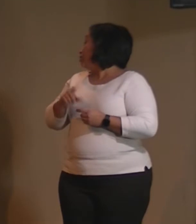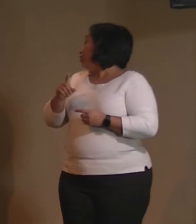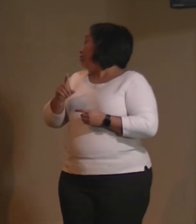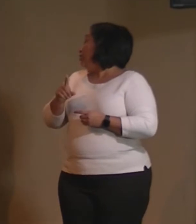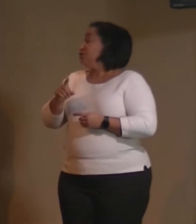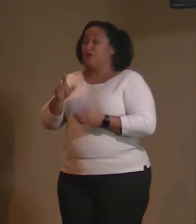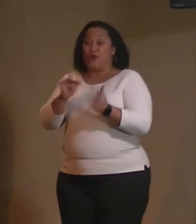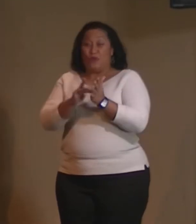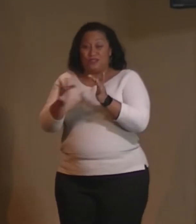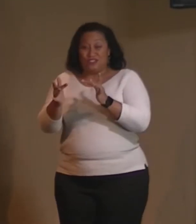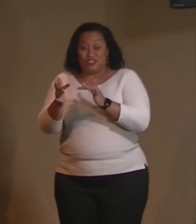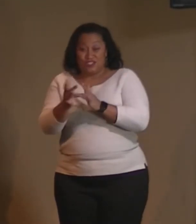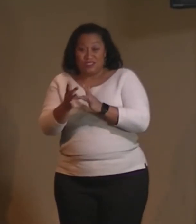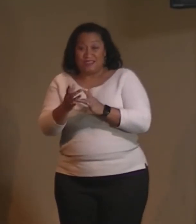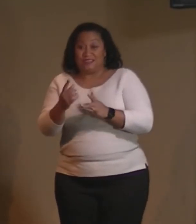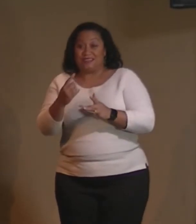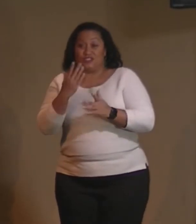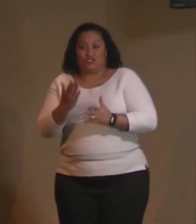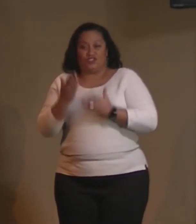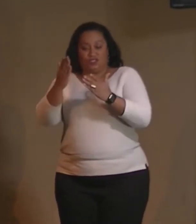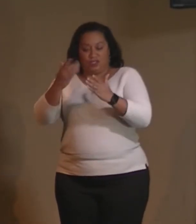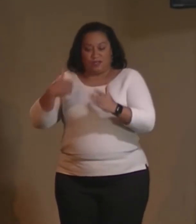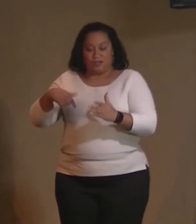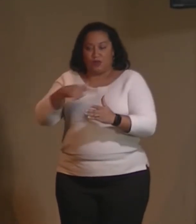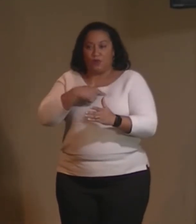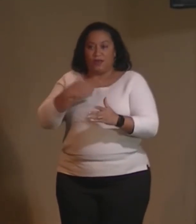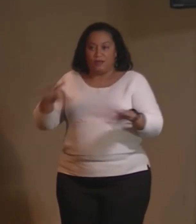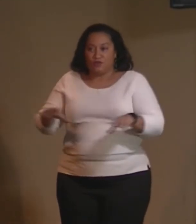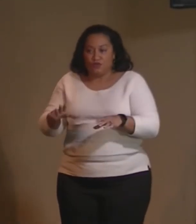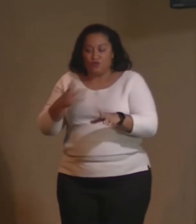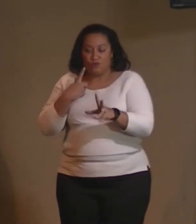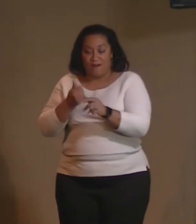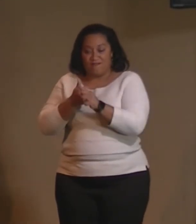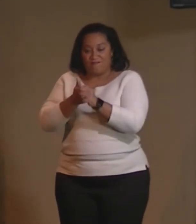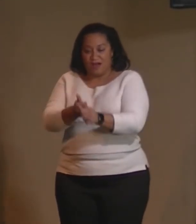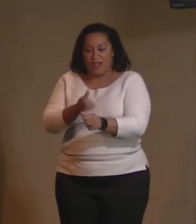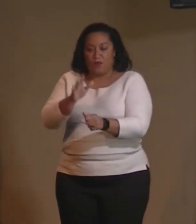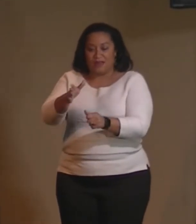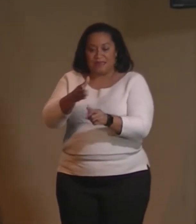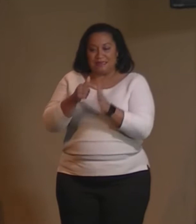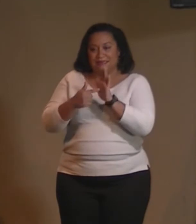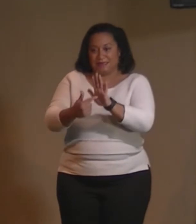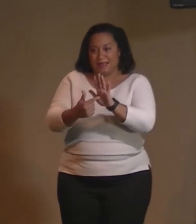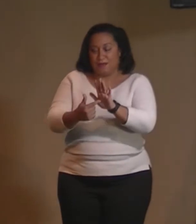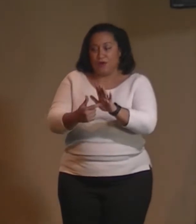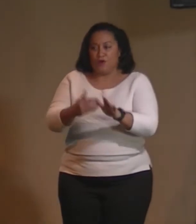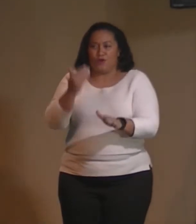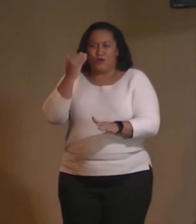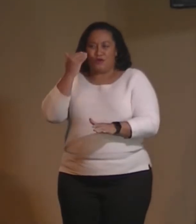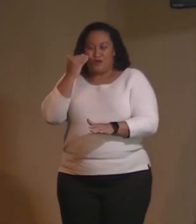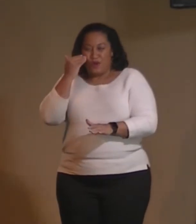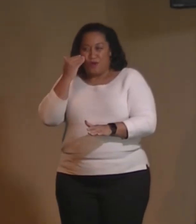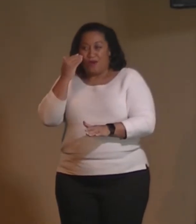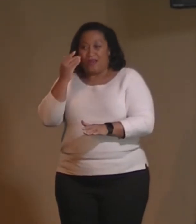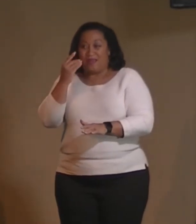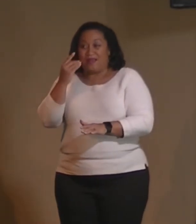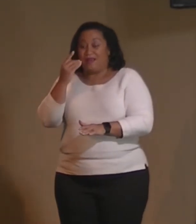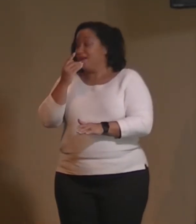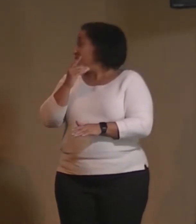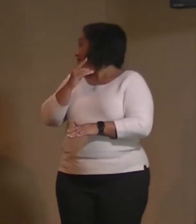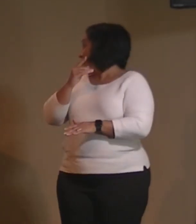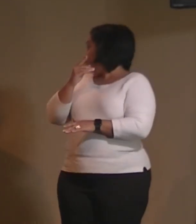our lives. Following in his footsteps, knowing that all he did, we can do, and even more.